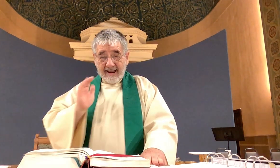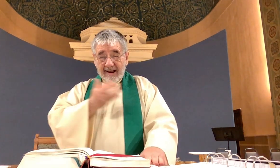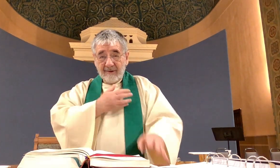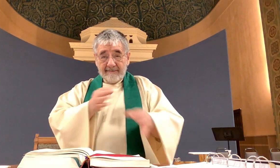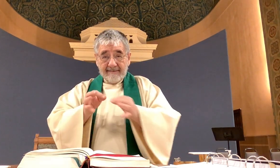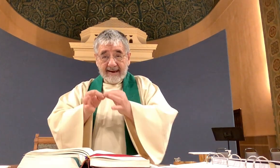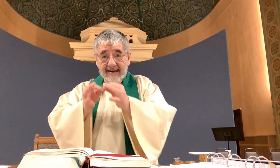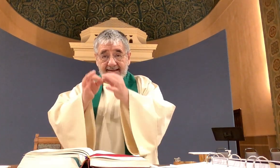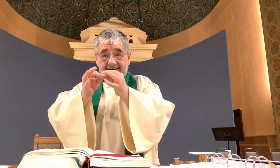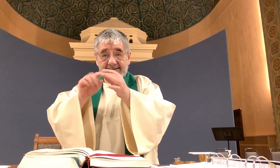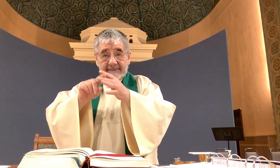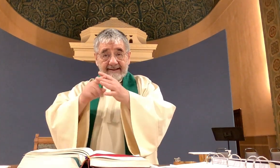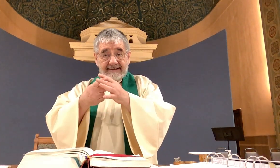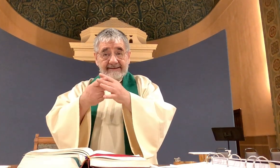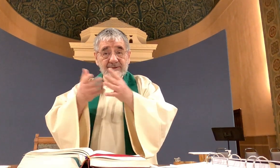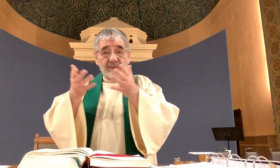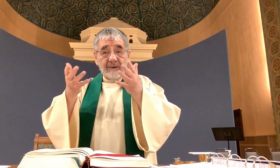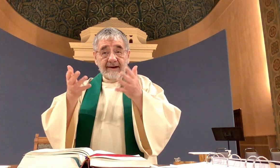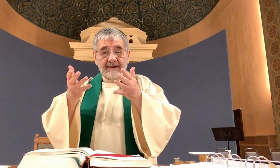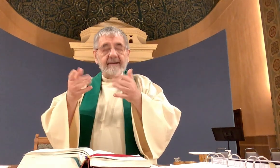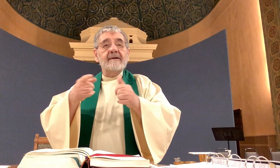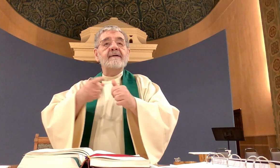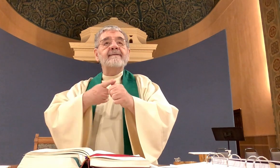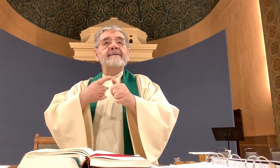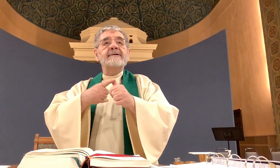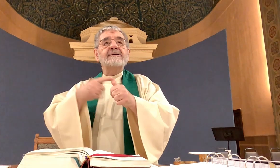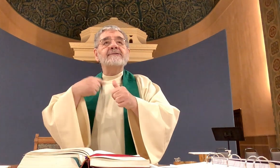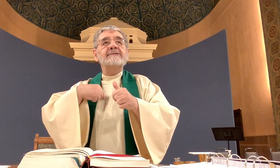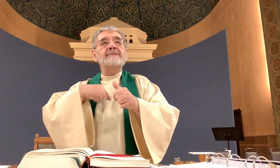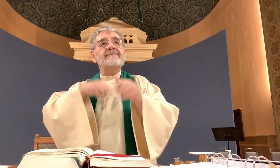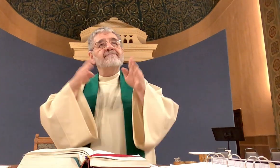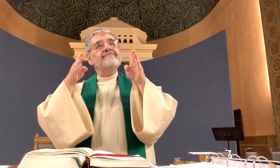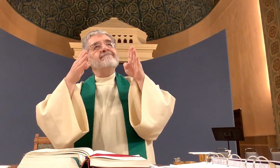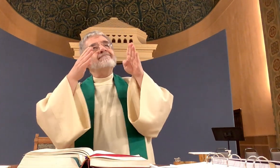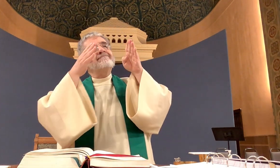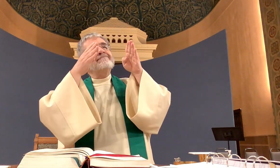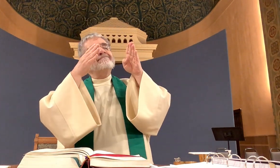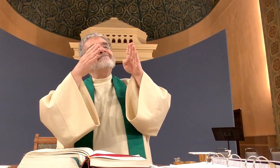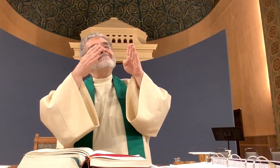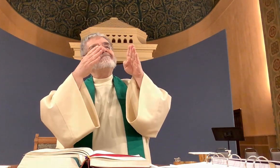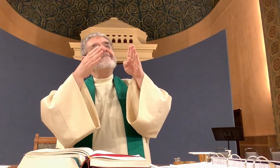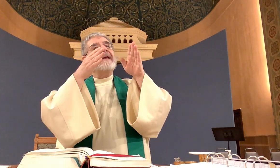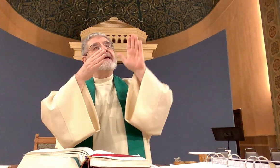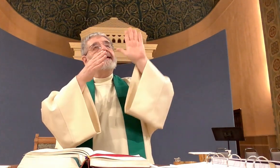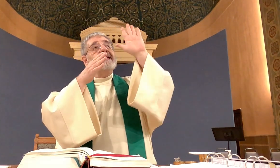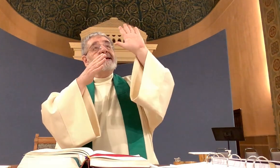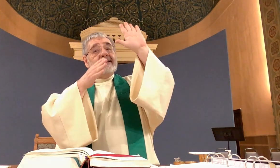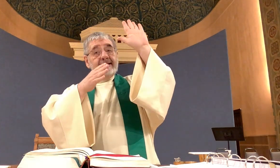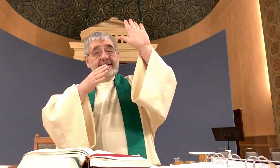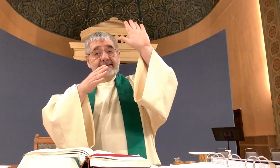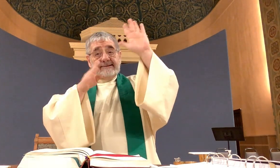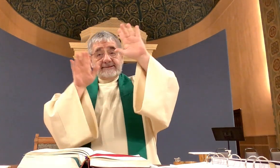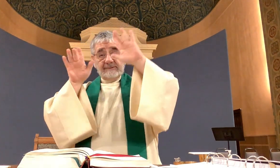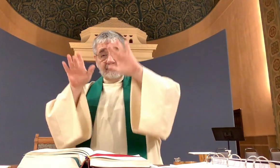We begin first by turning to God for his mercy,